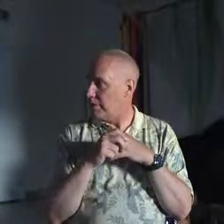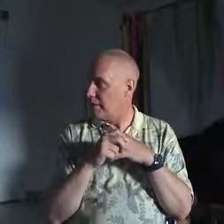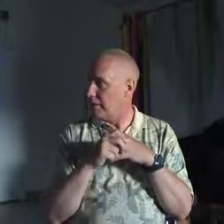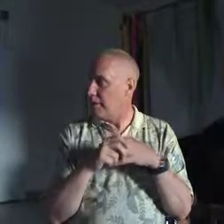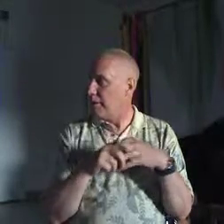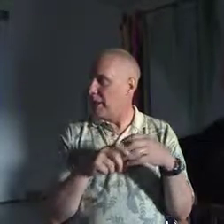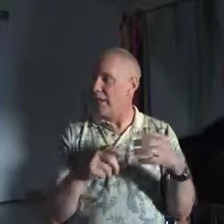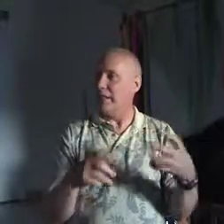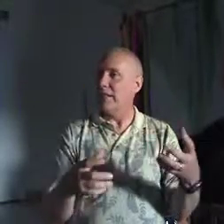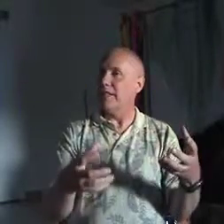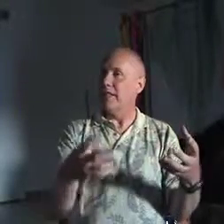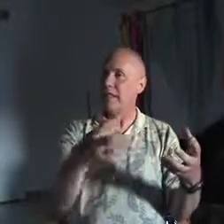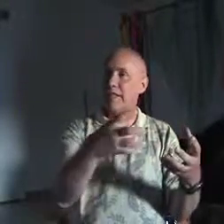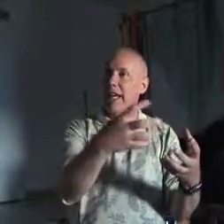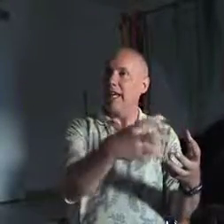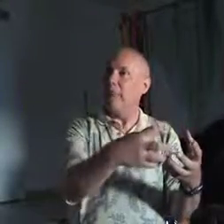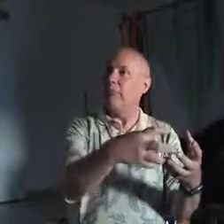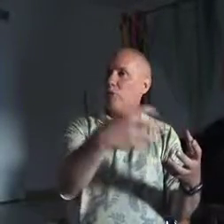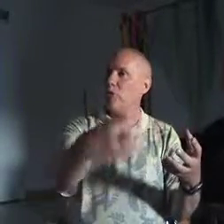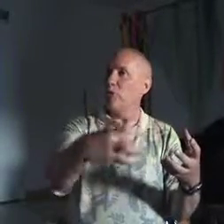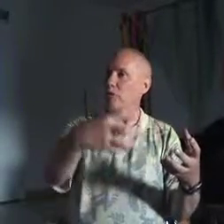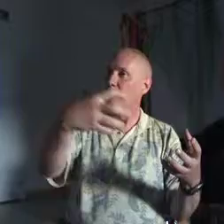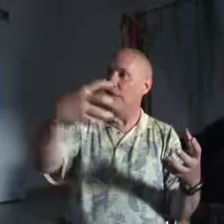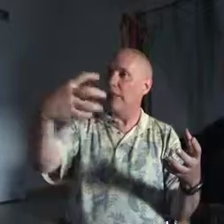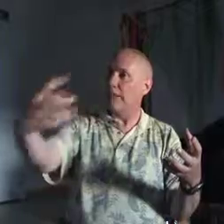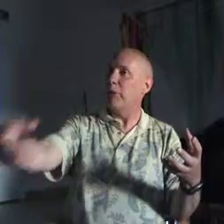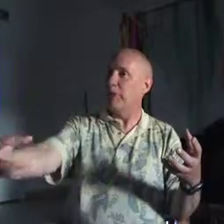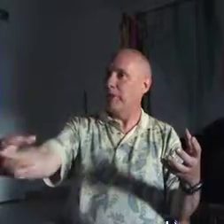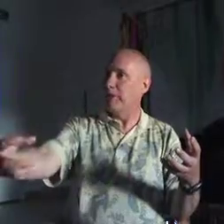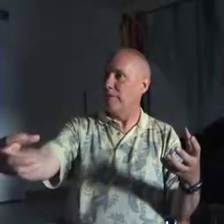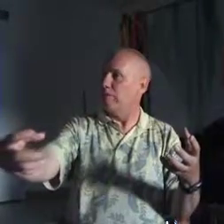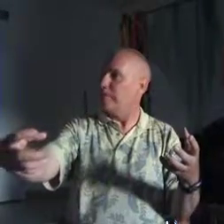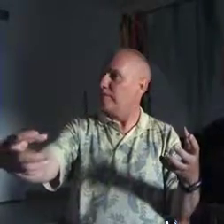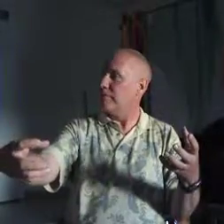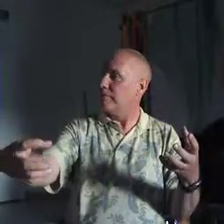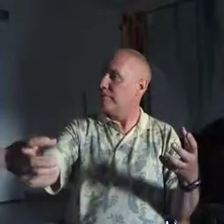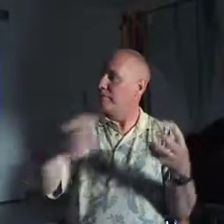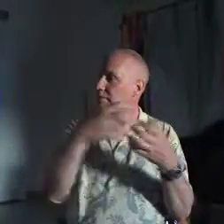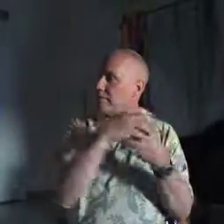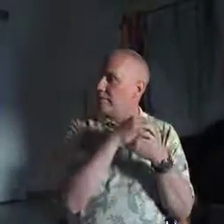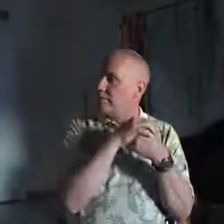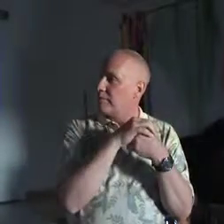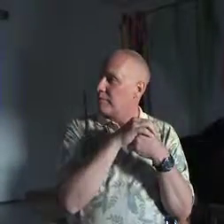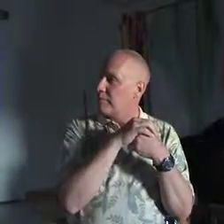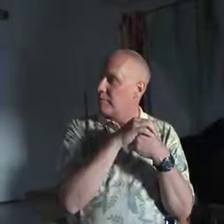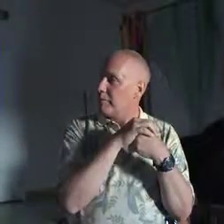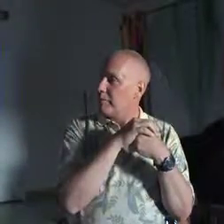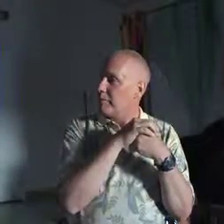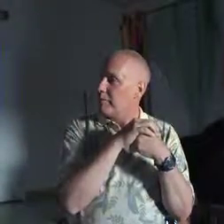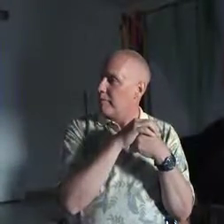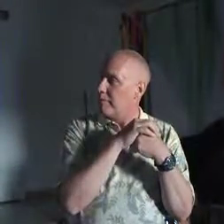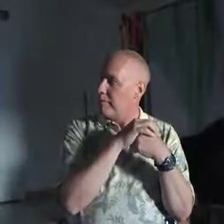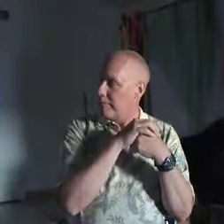Because the data prove the experiment.